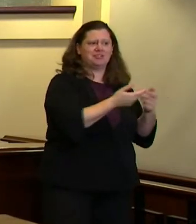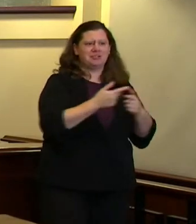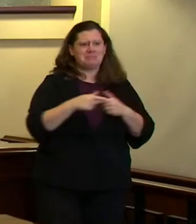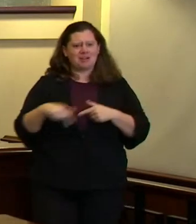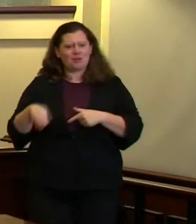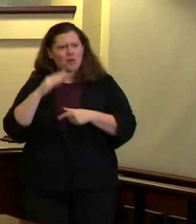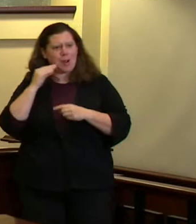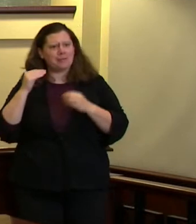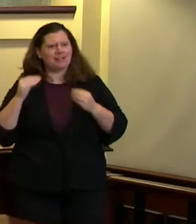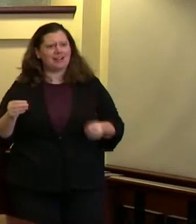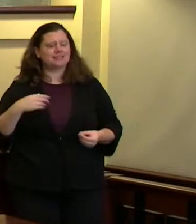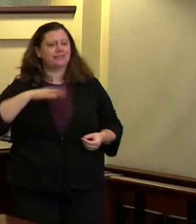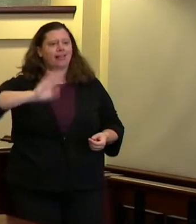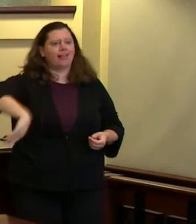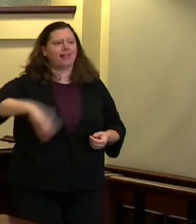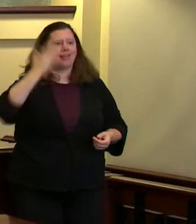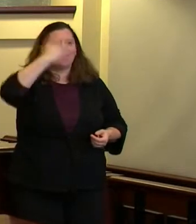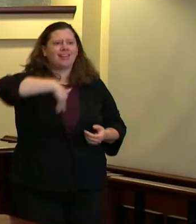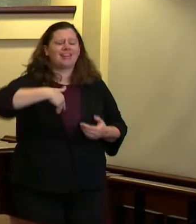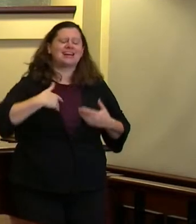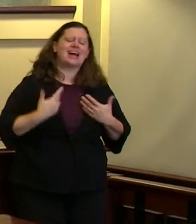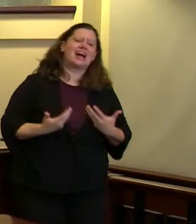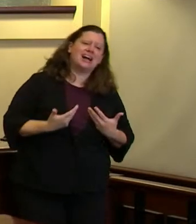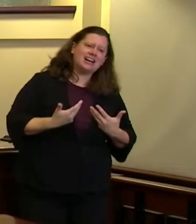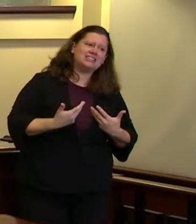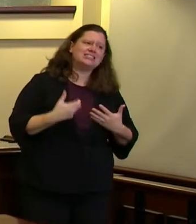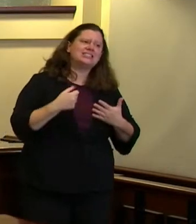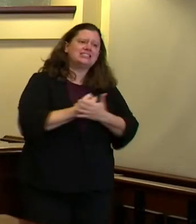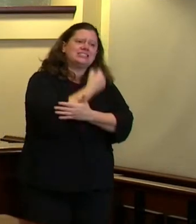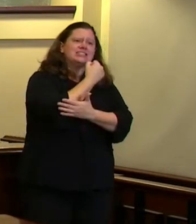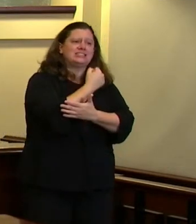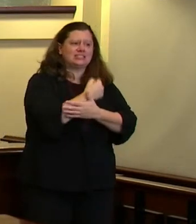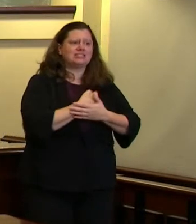i believe there are there are rules there are regulations